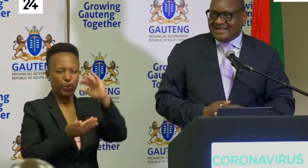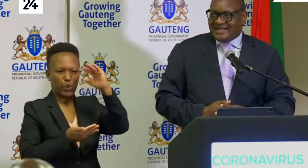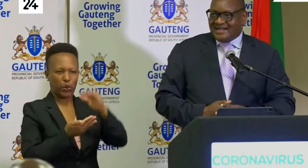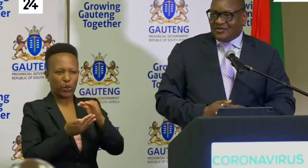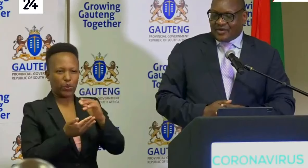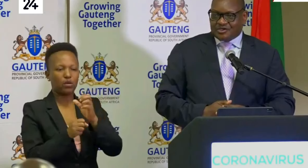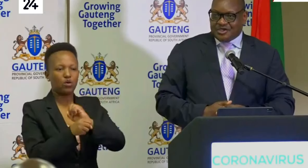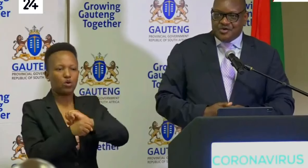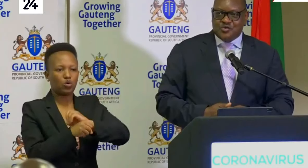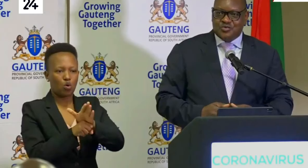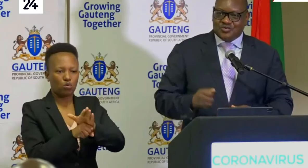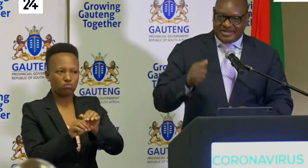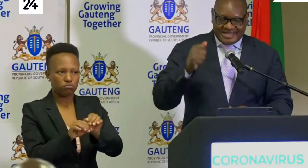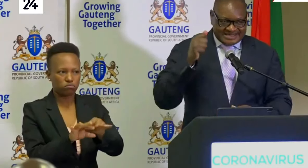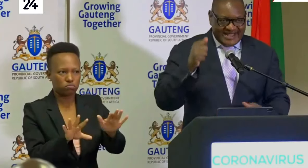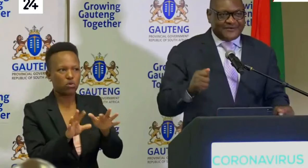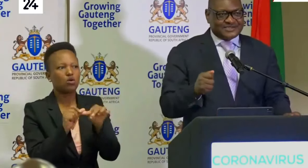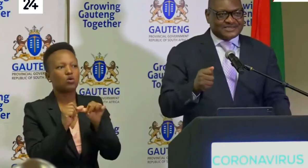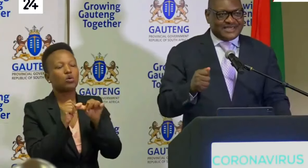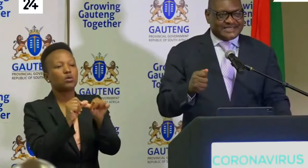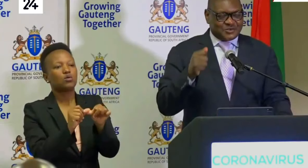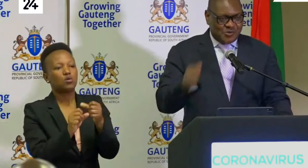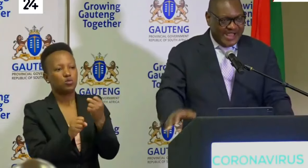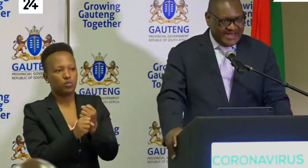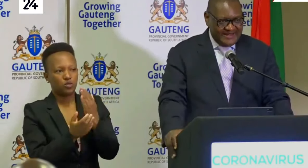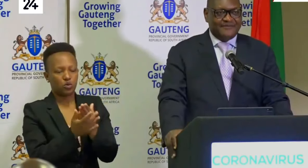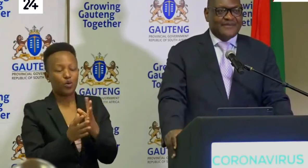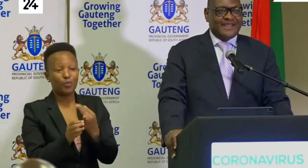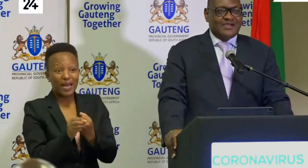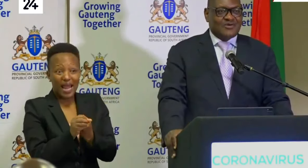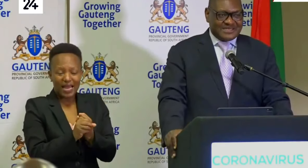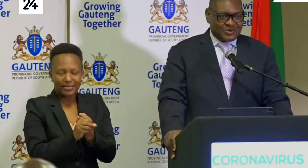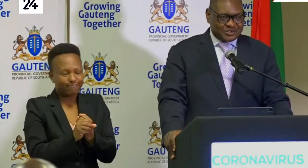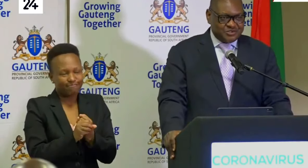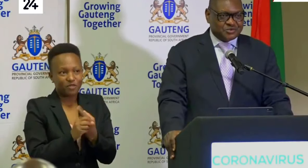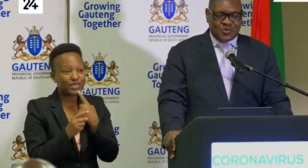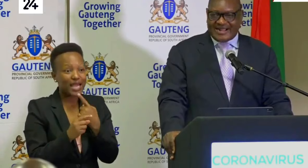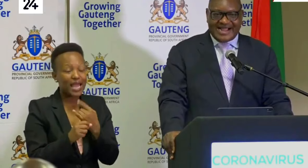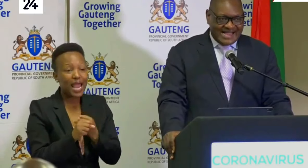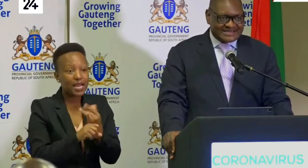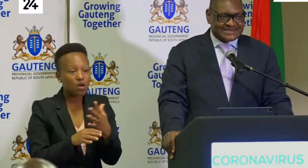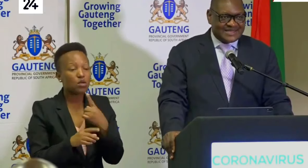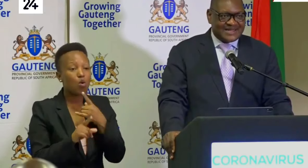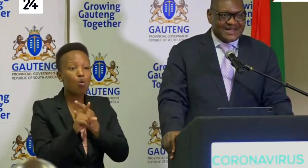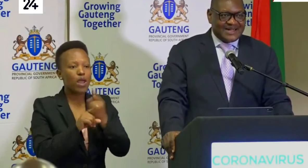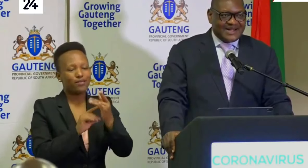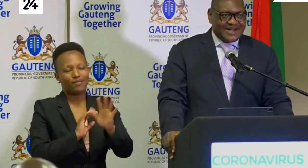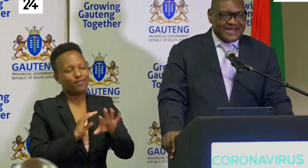we continue with these efforts. It's too early, we must continue to work hard